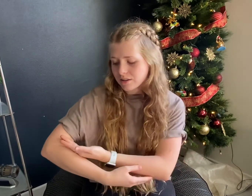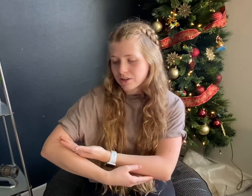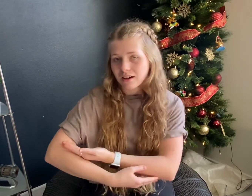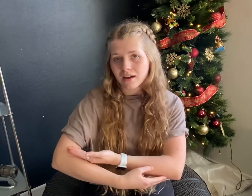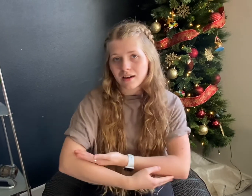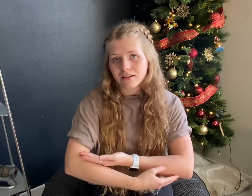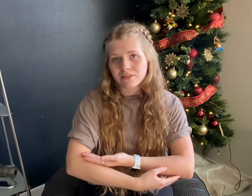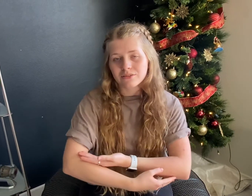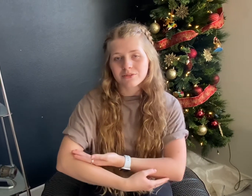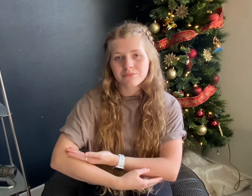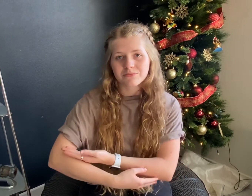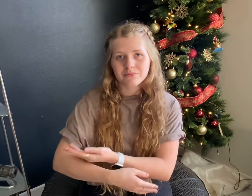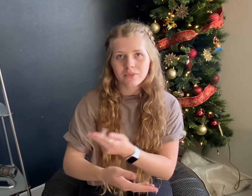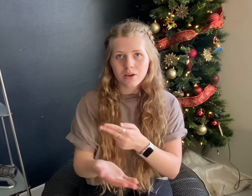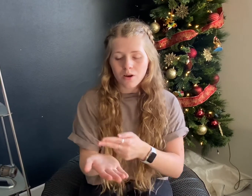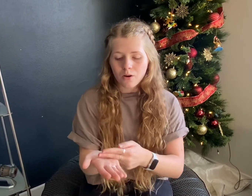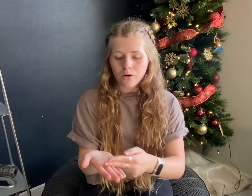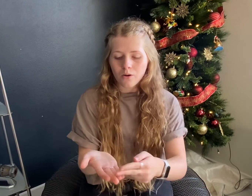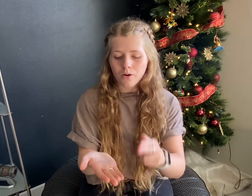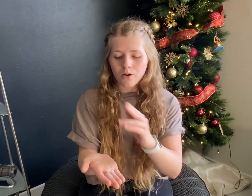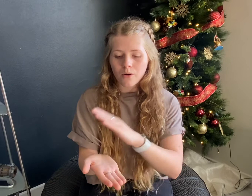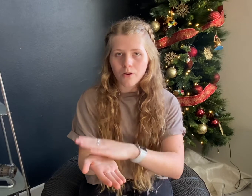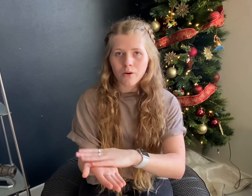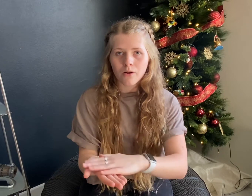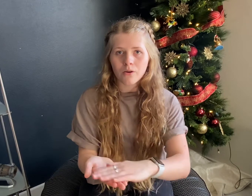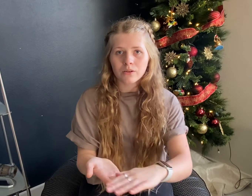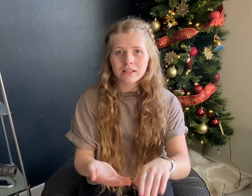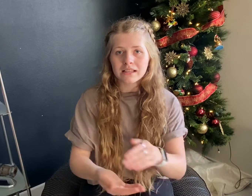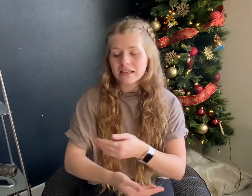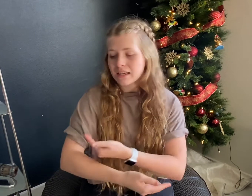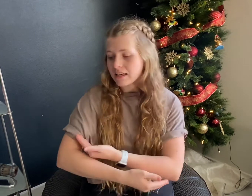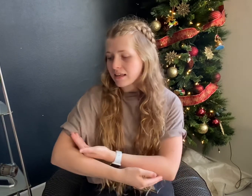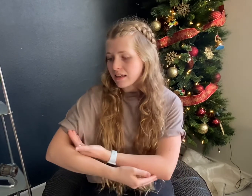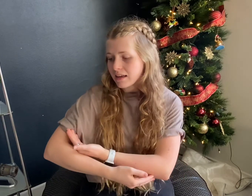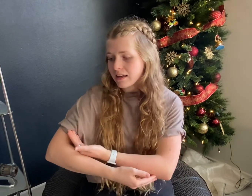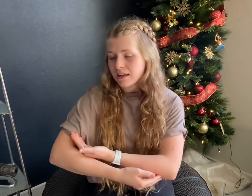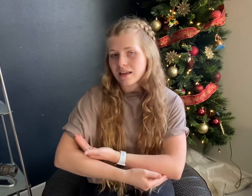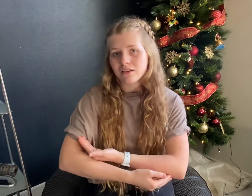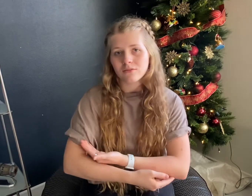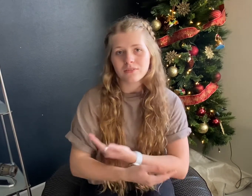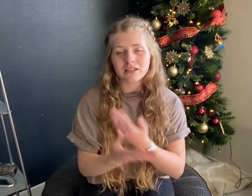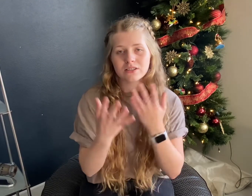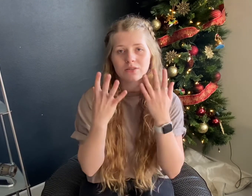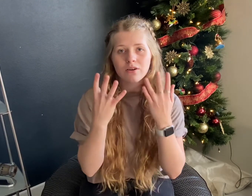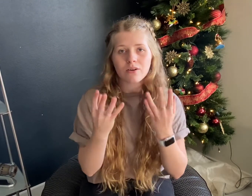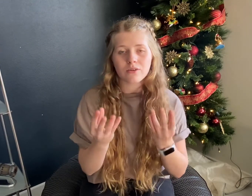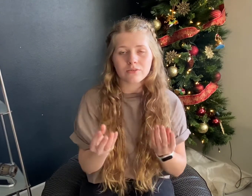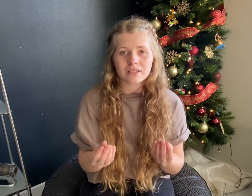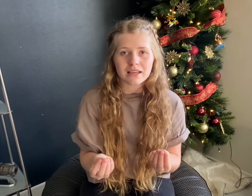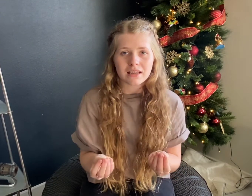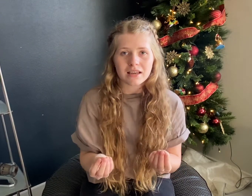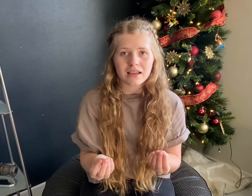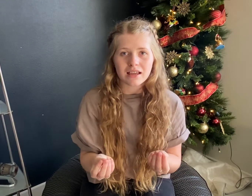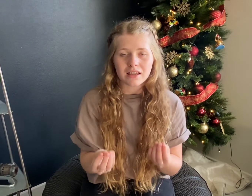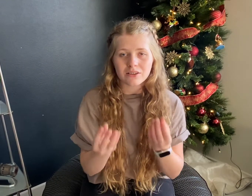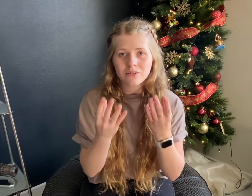child, holy infant so tender